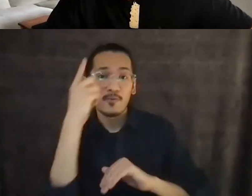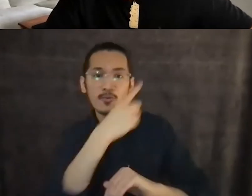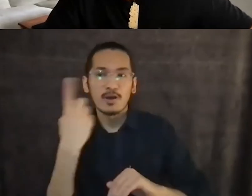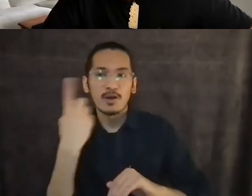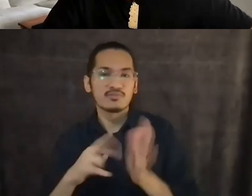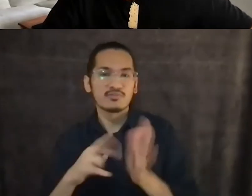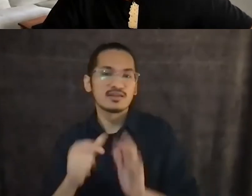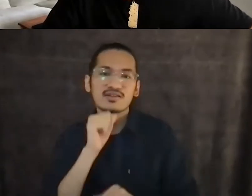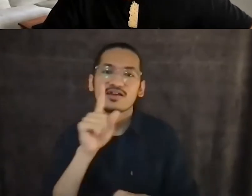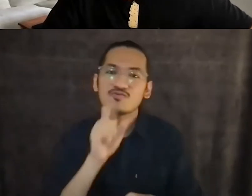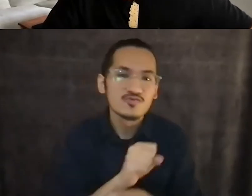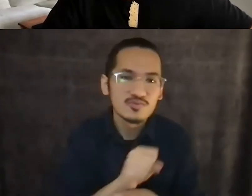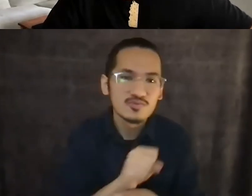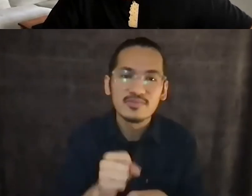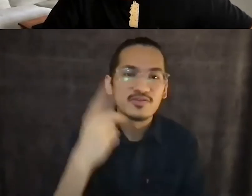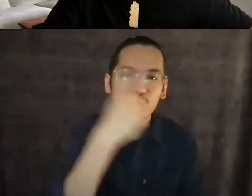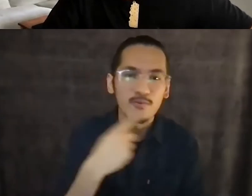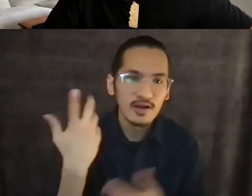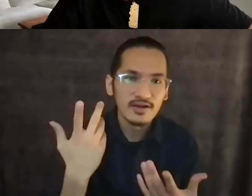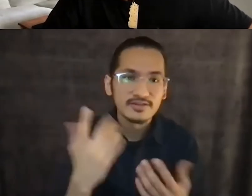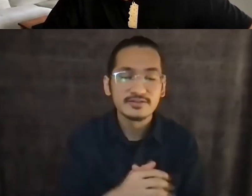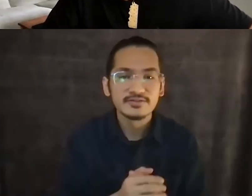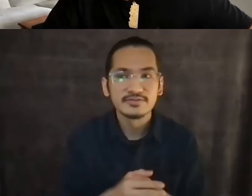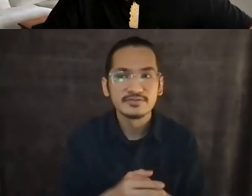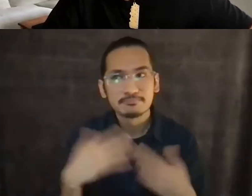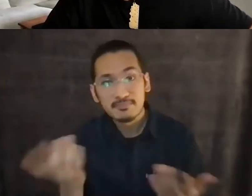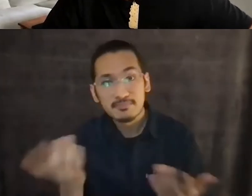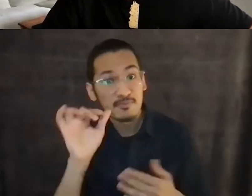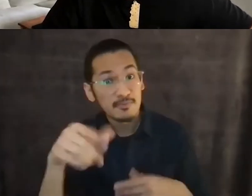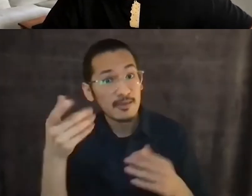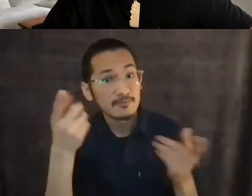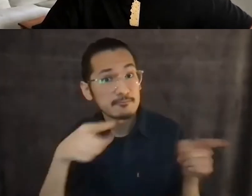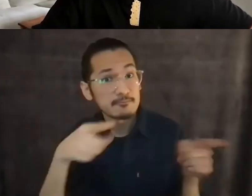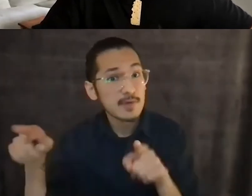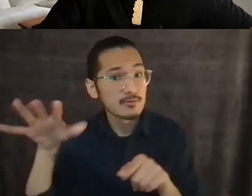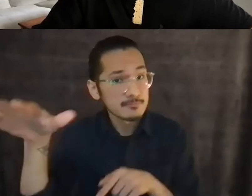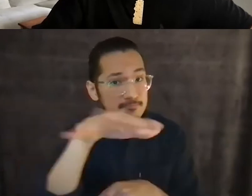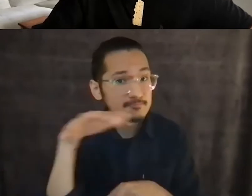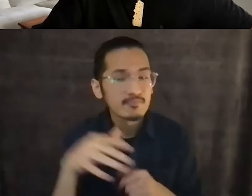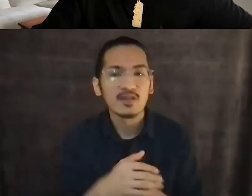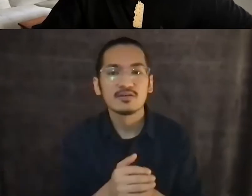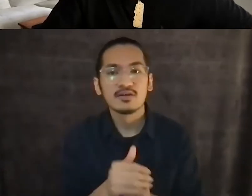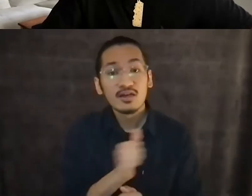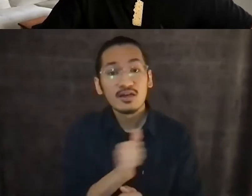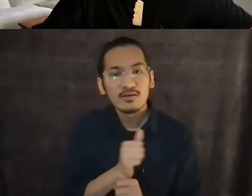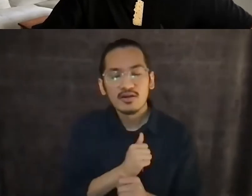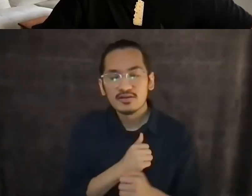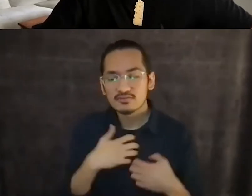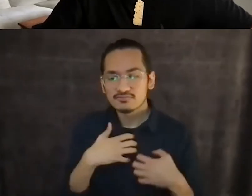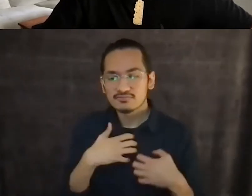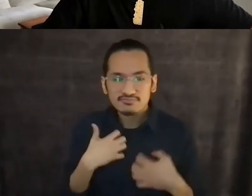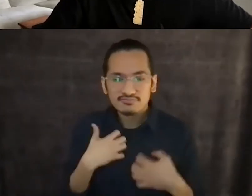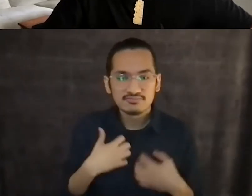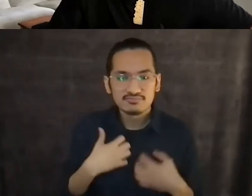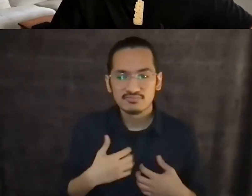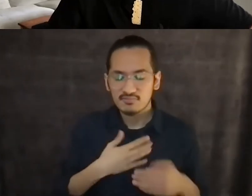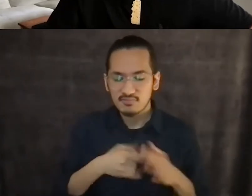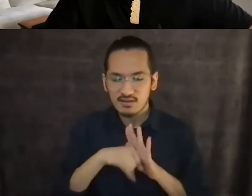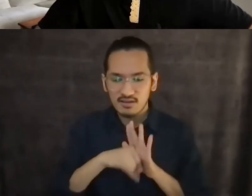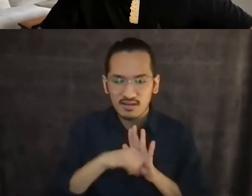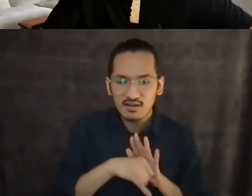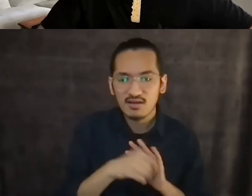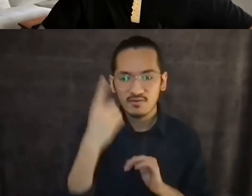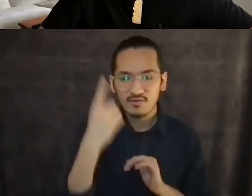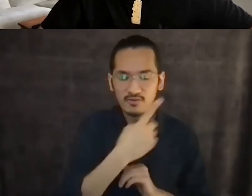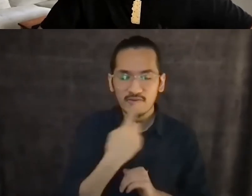there's definitely a lot of insecurity in myself growing up around if I was Hawaiian enough. And I'm reminded by scholars again,